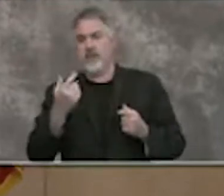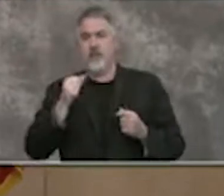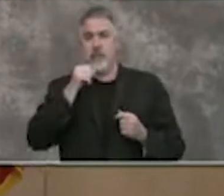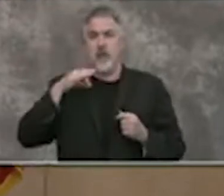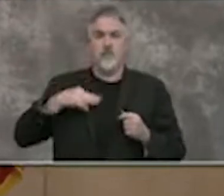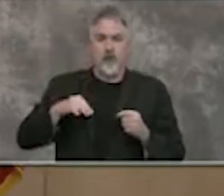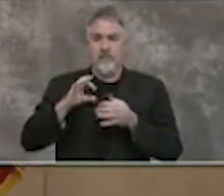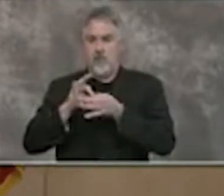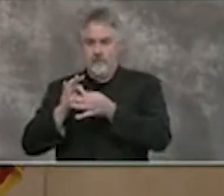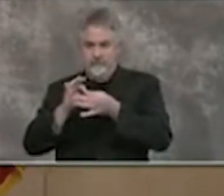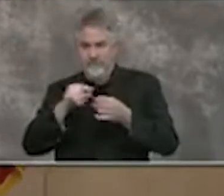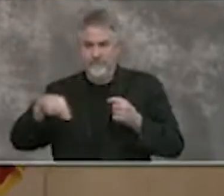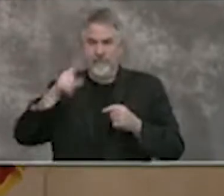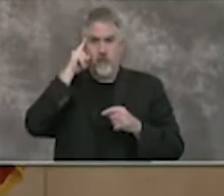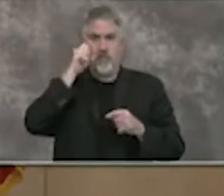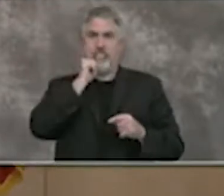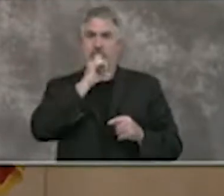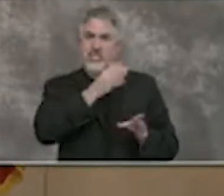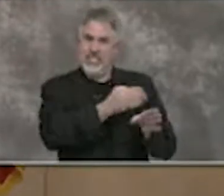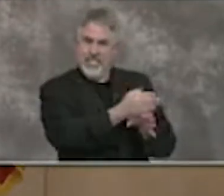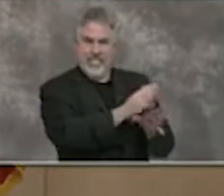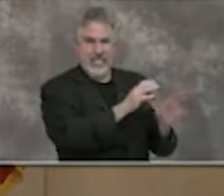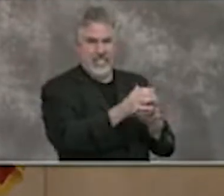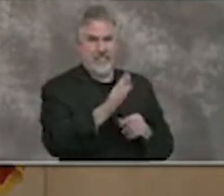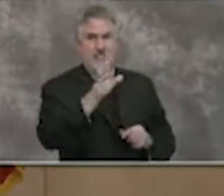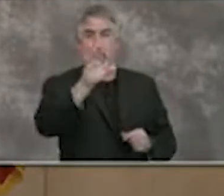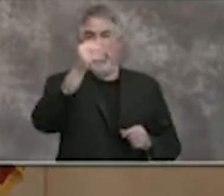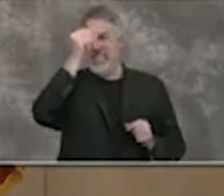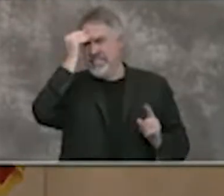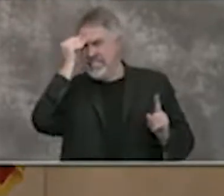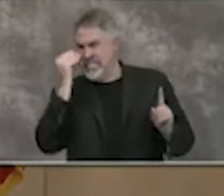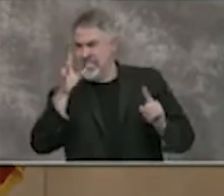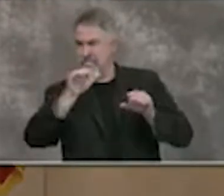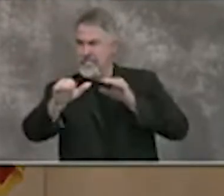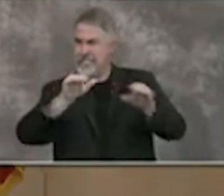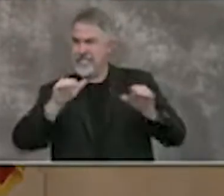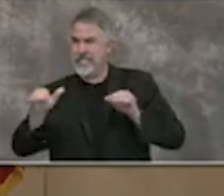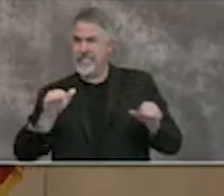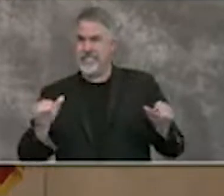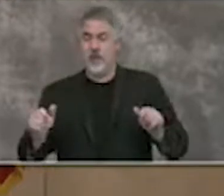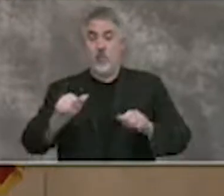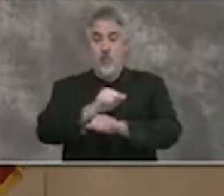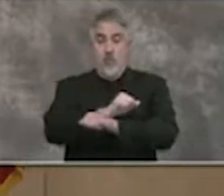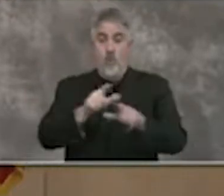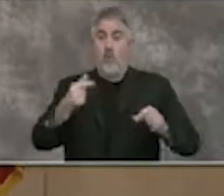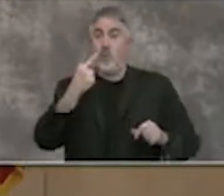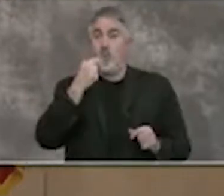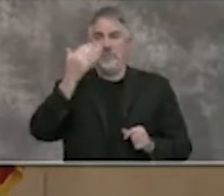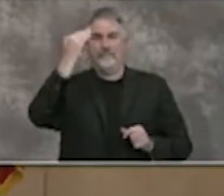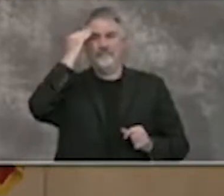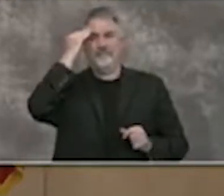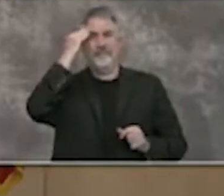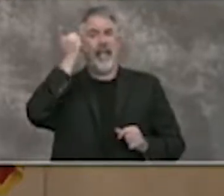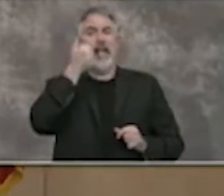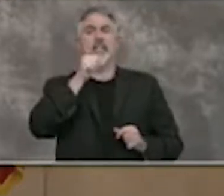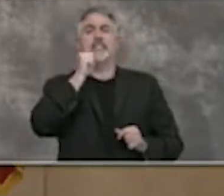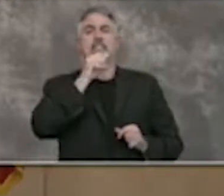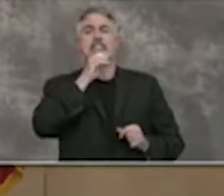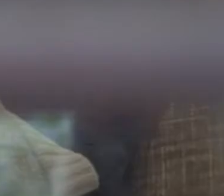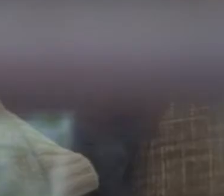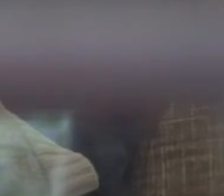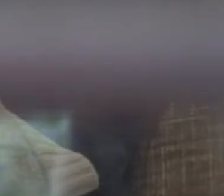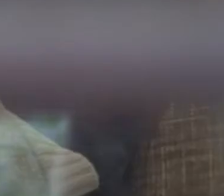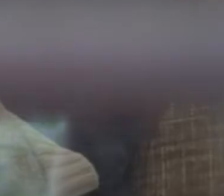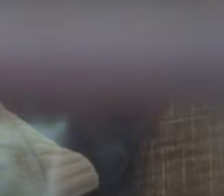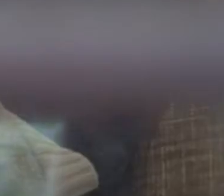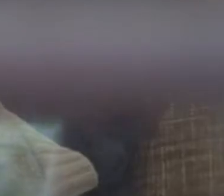We want to take this moment to ask every San Diegan to reach out to a senior citizen in their life who they know and check on